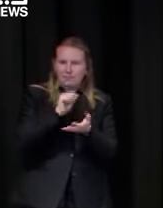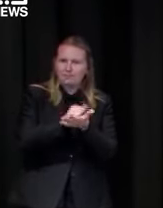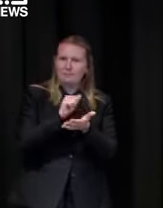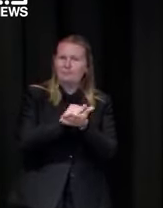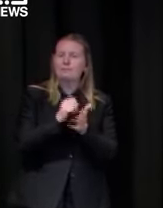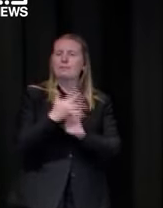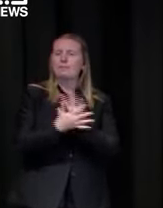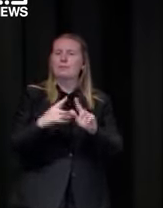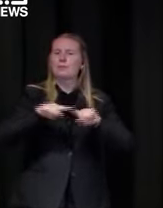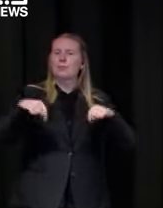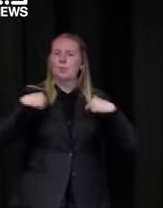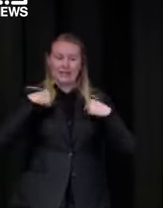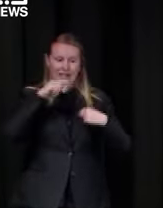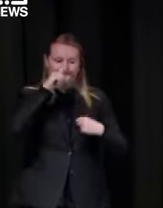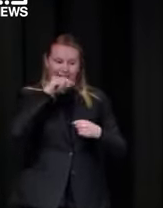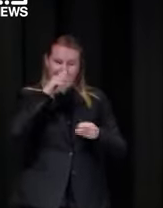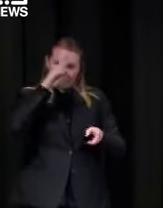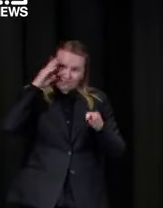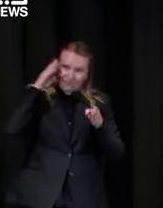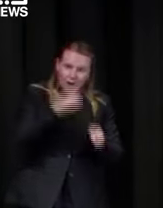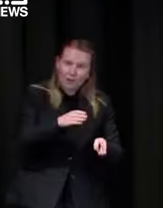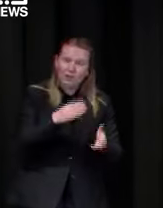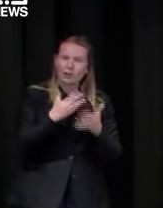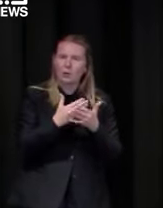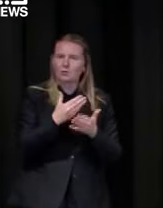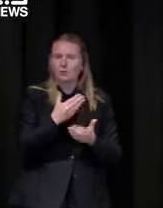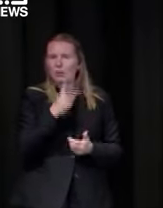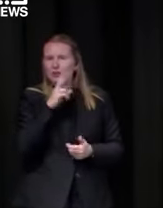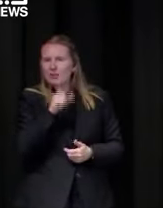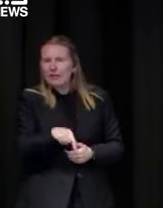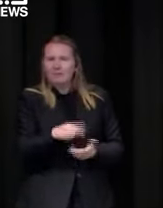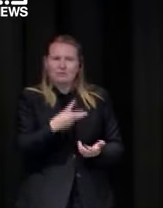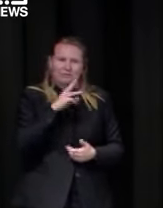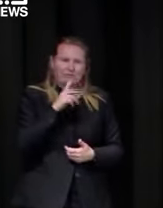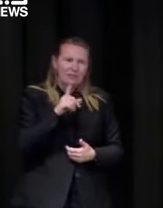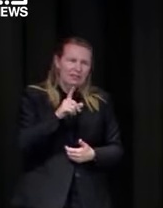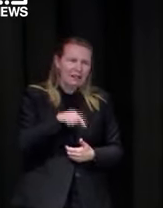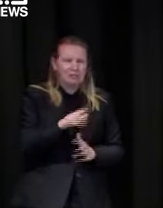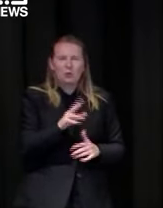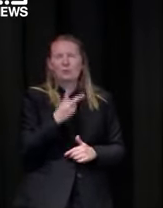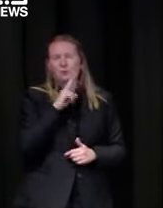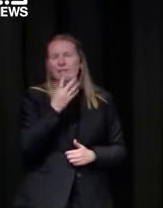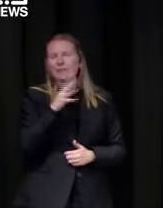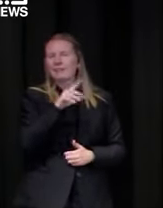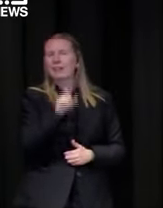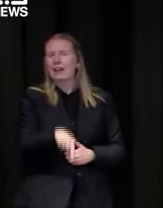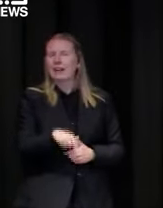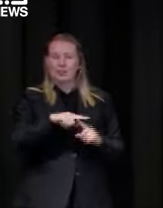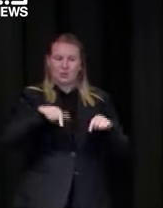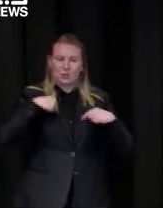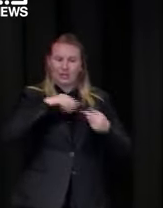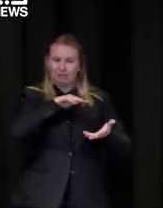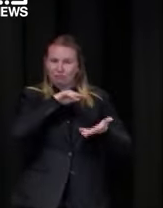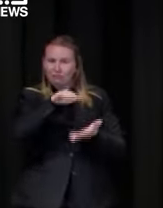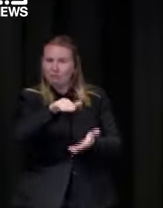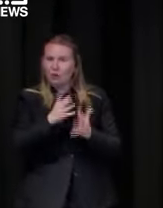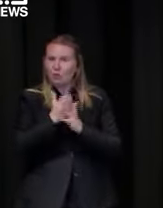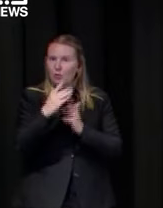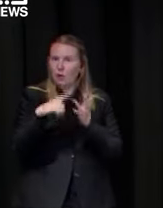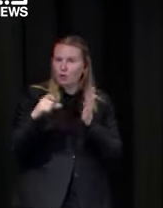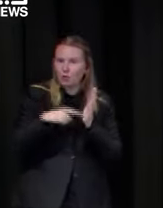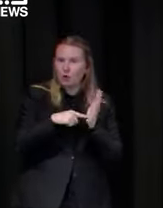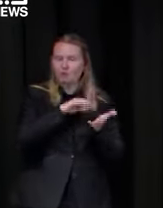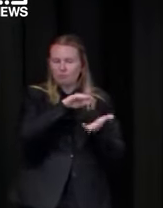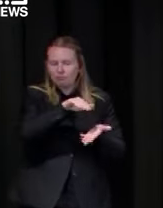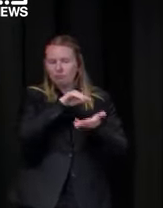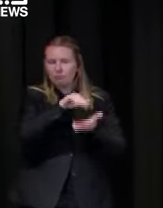on the 200 250 300 000 that we're getting a week about 250 000 a week on average in october but the lion's share